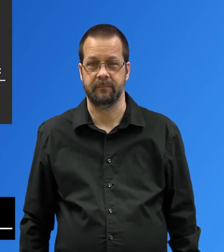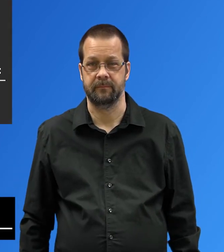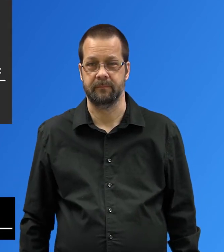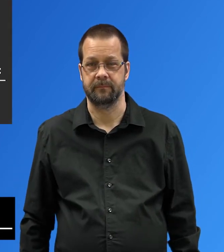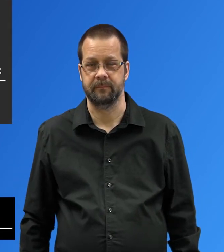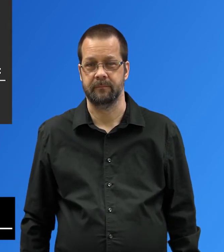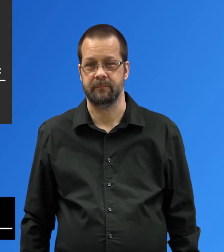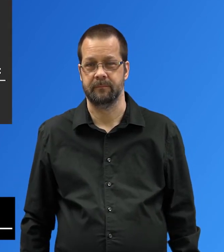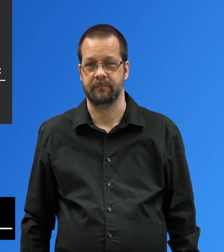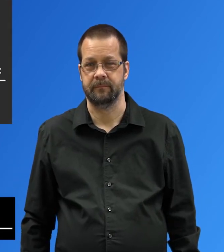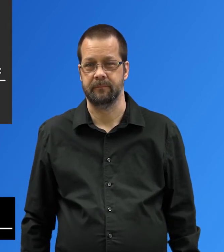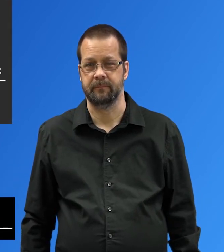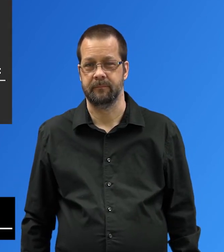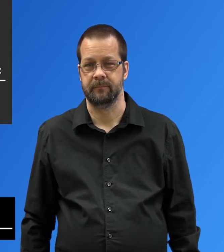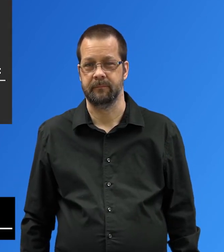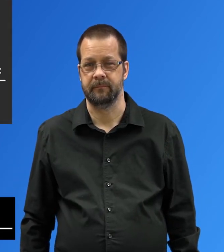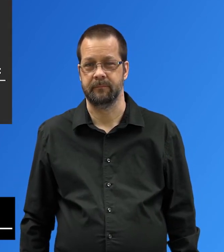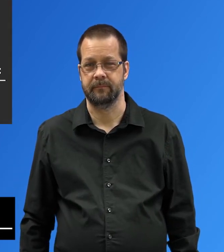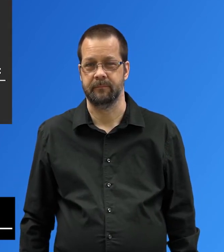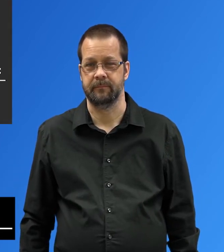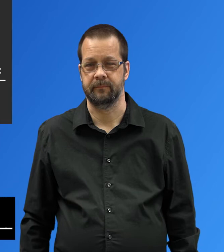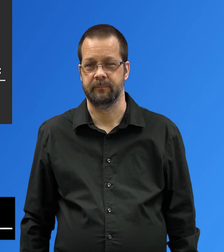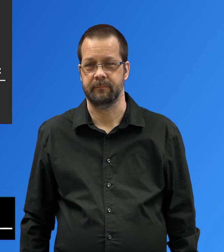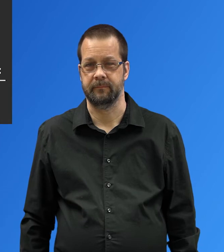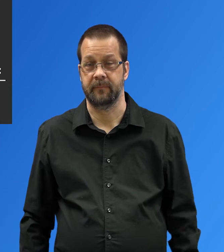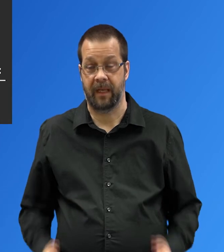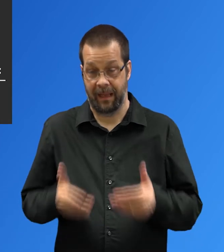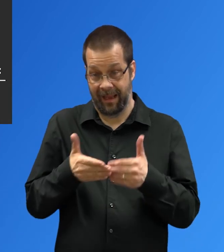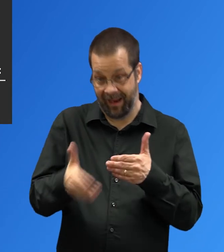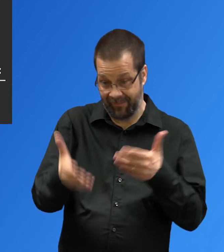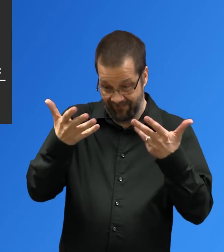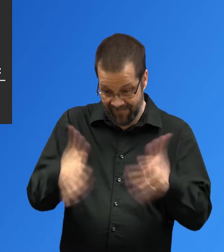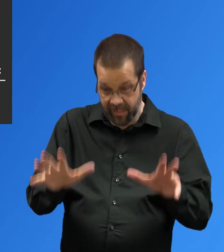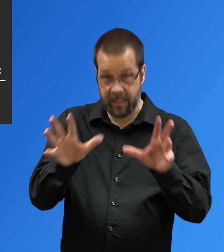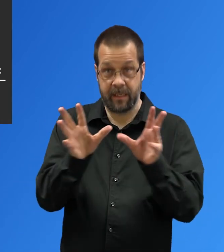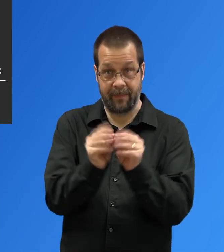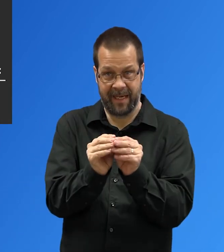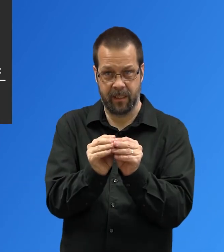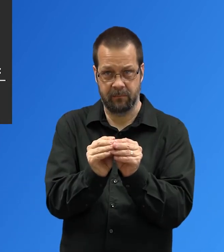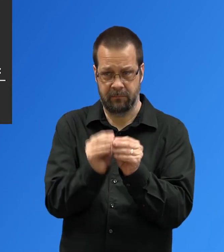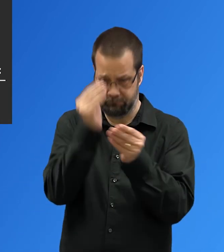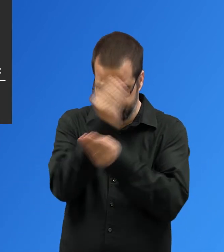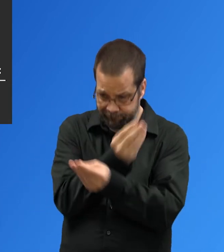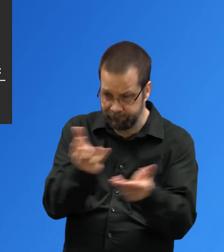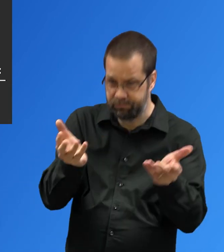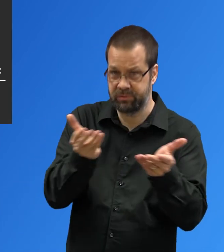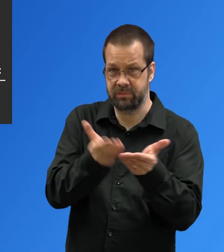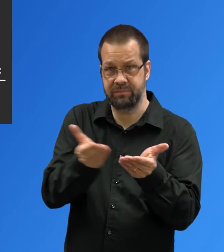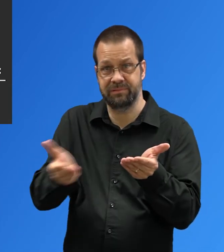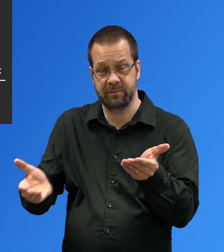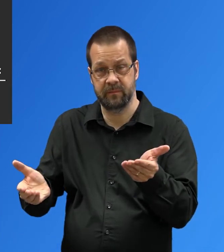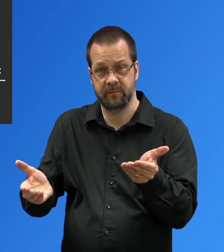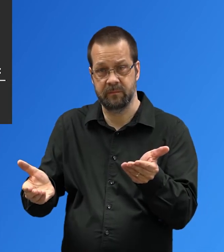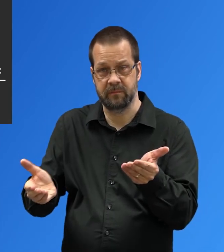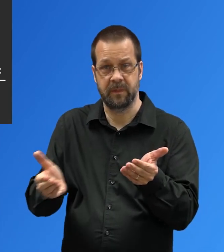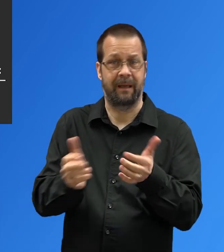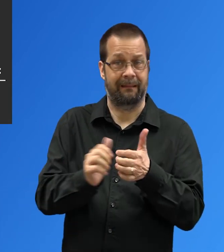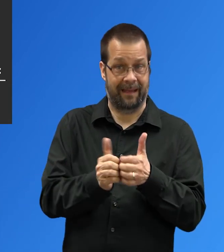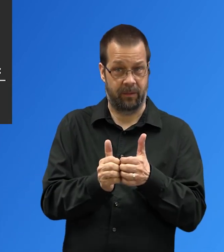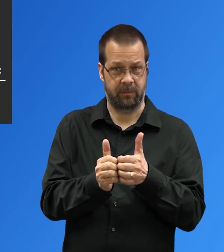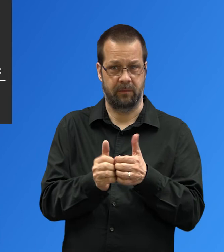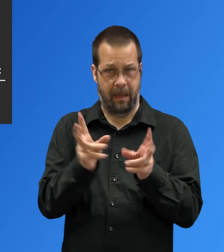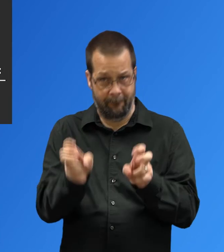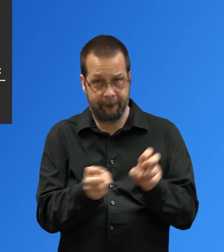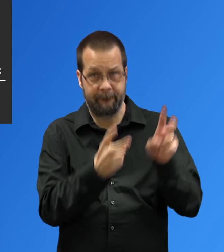Inclusive tips for sharing resources after the meeting Post or email accessible slides and documents, transcripts of the session, and Q